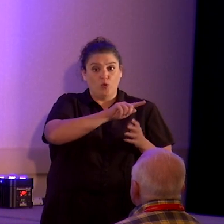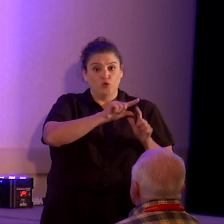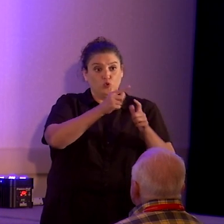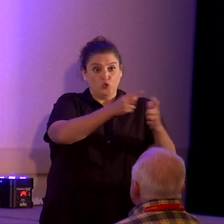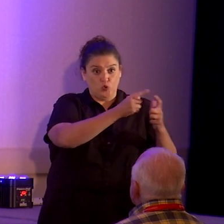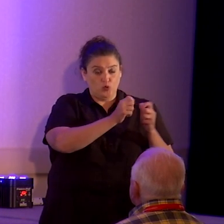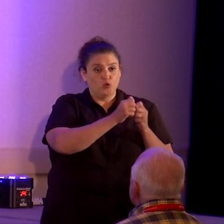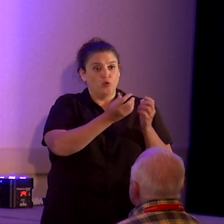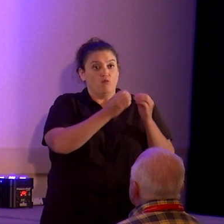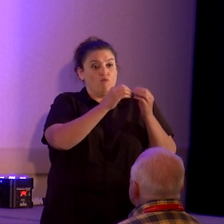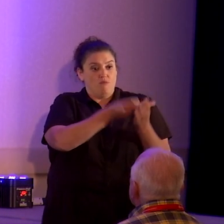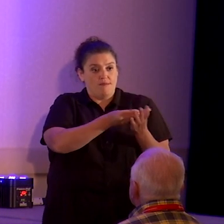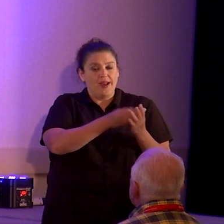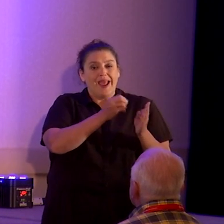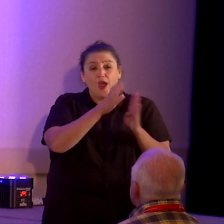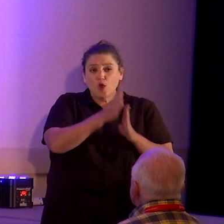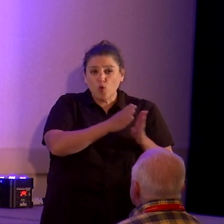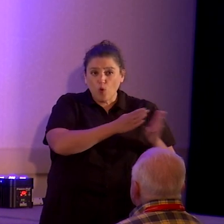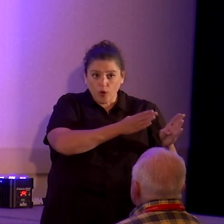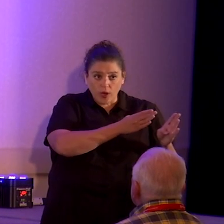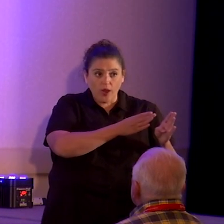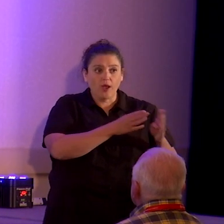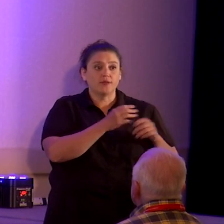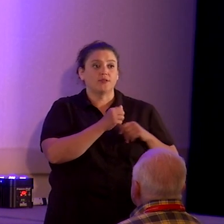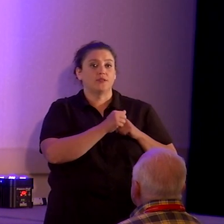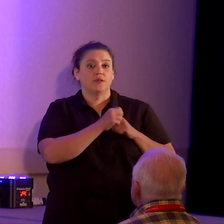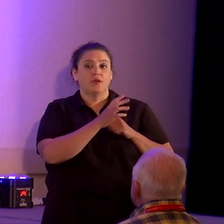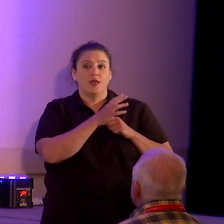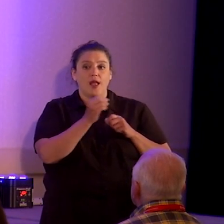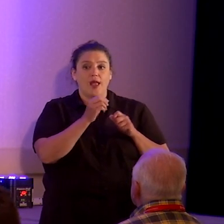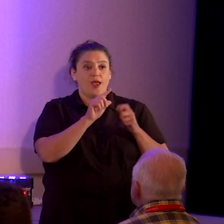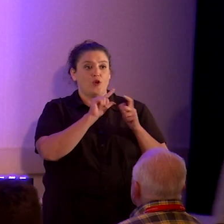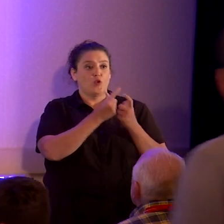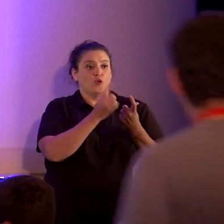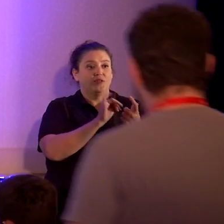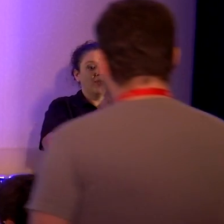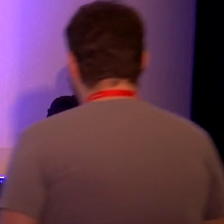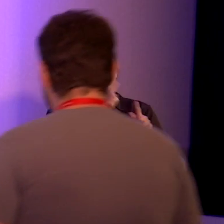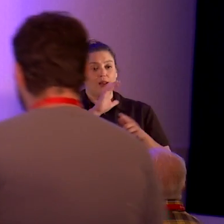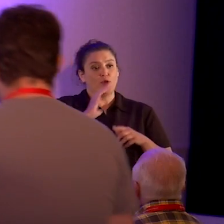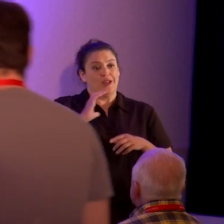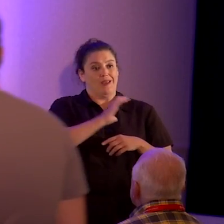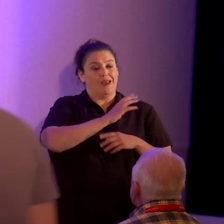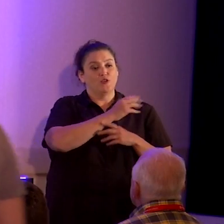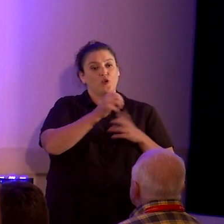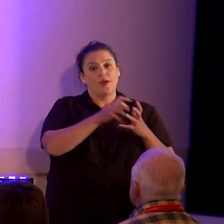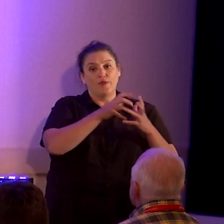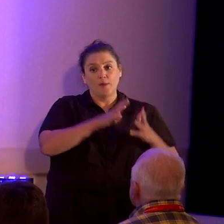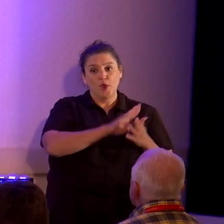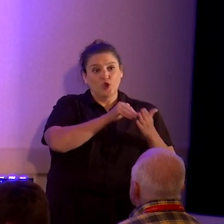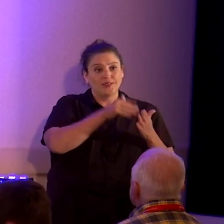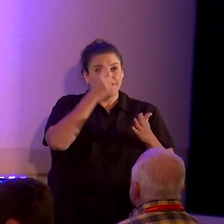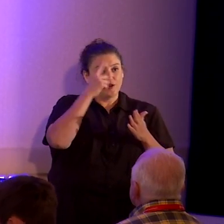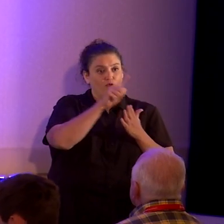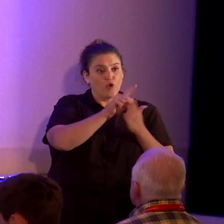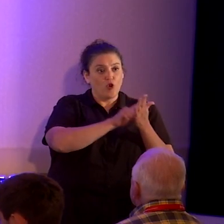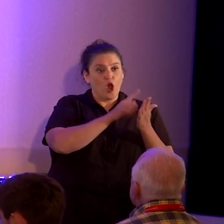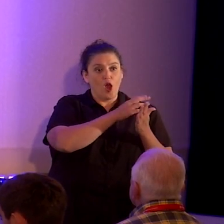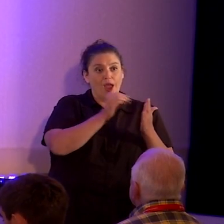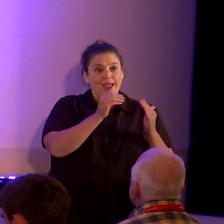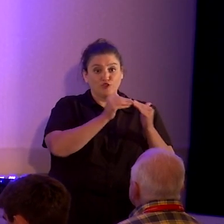-funded and well-organized these days with the backing of groups like the Liberty Council and the American Center for Law and Justice.